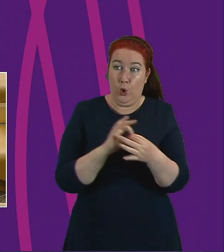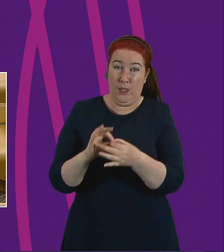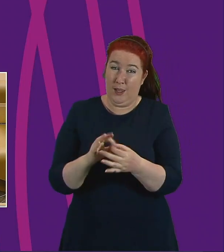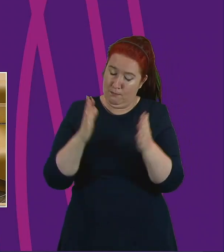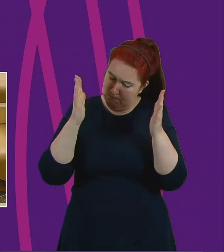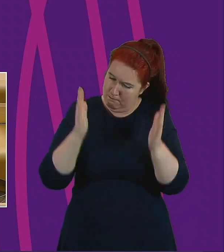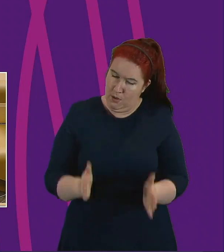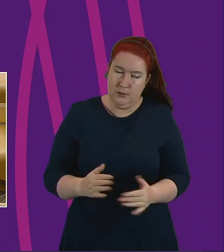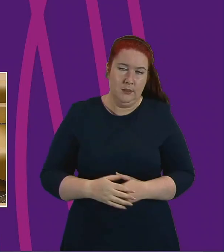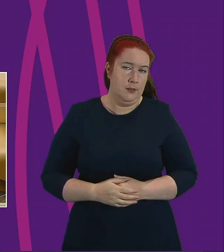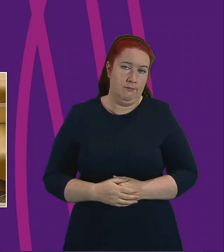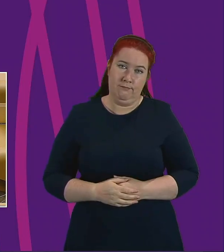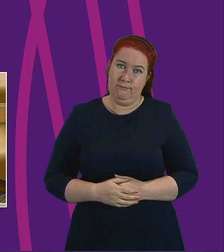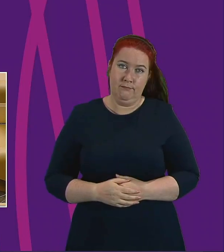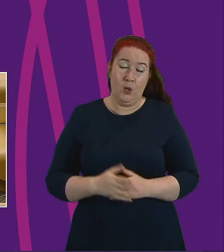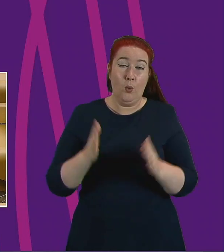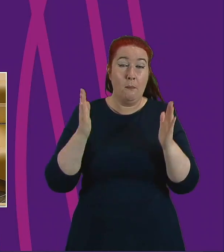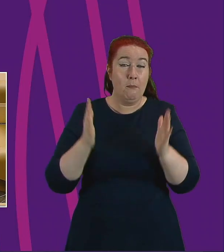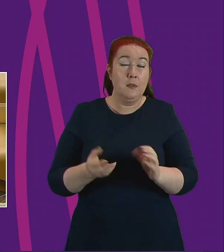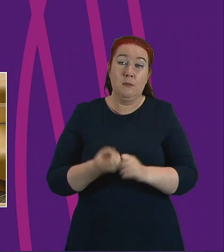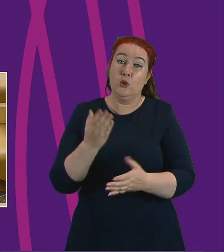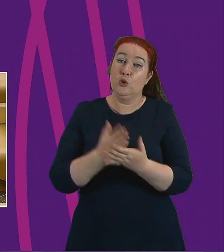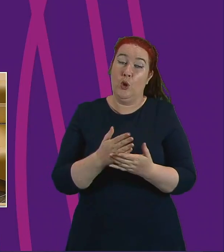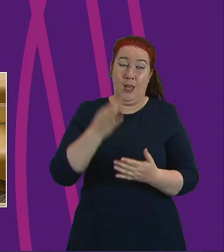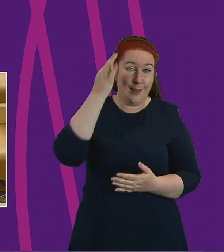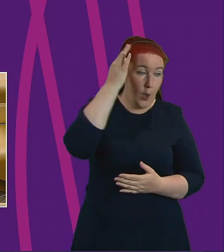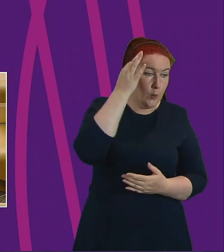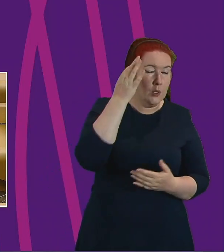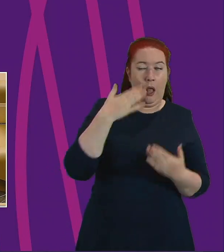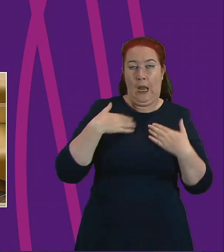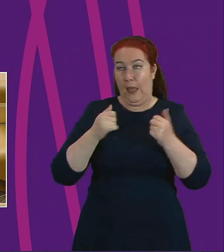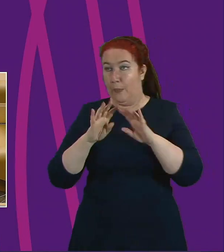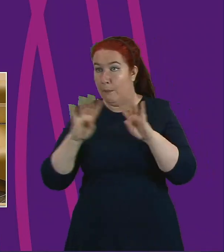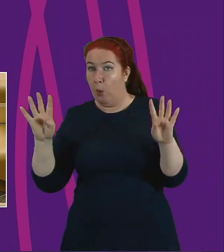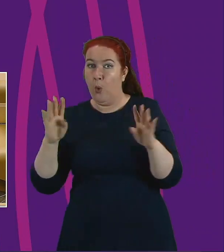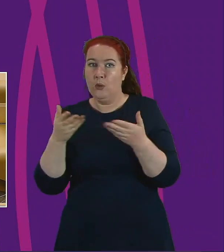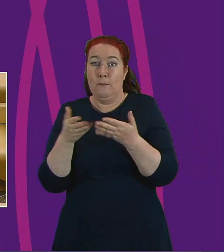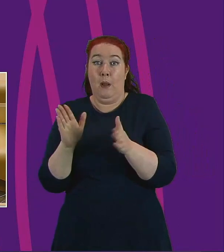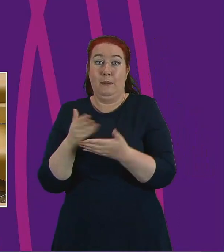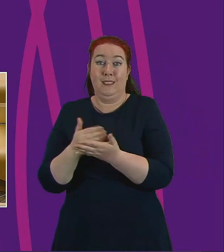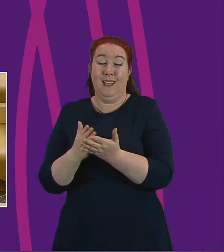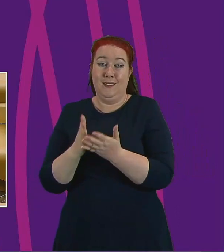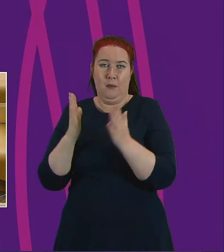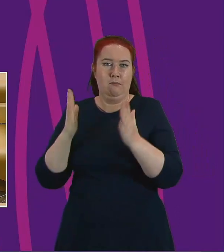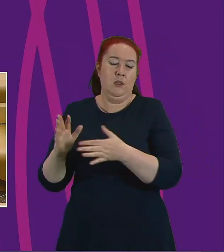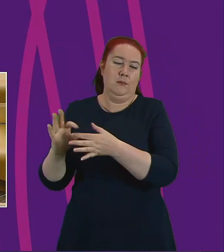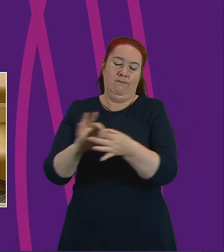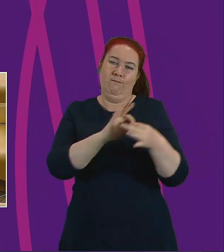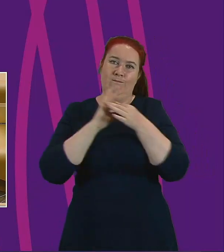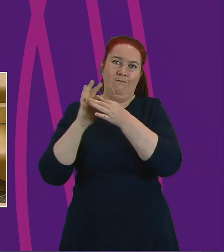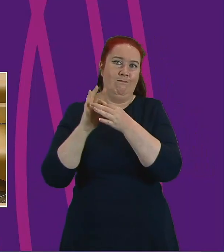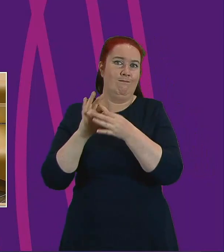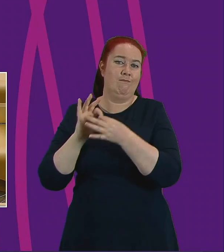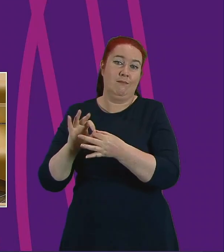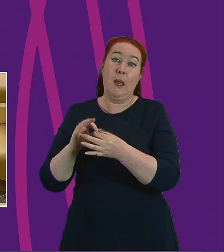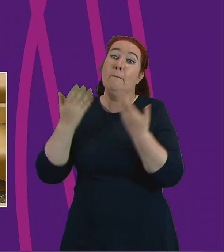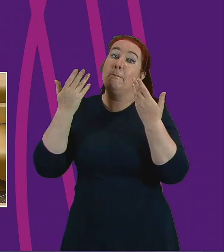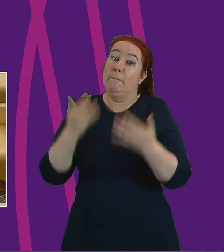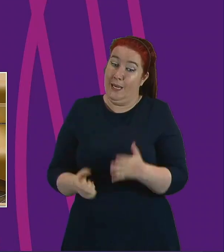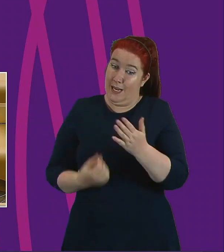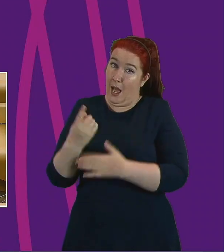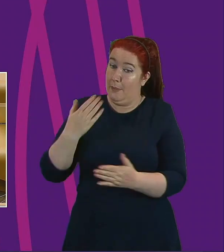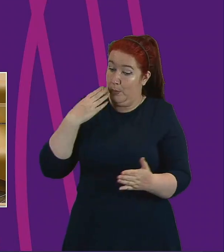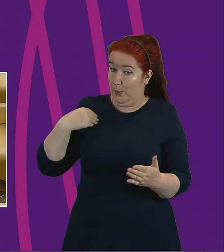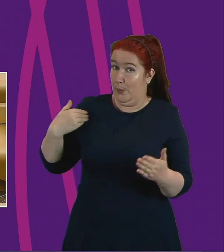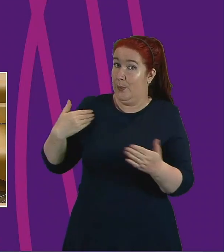We must ensure that councils, health boards and public sector organisations work collectively together. It has happened during this